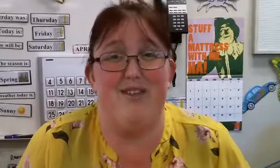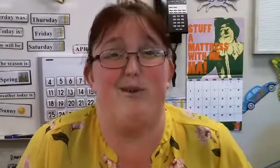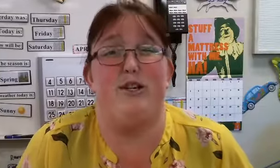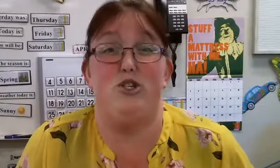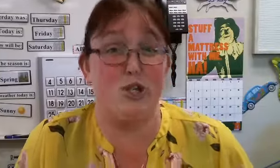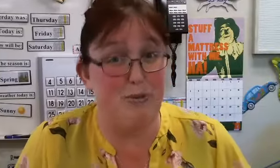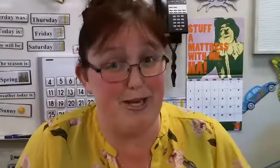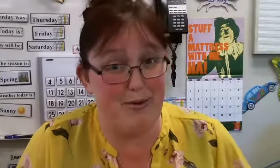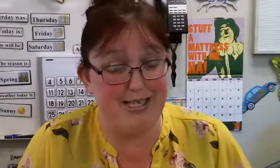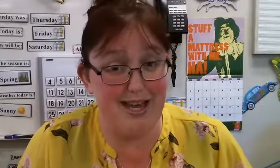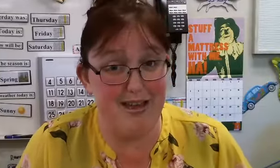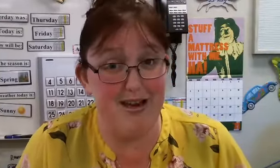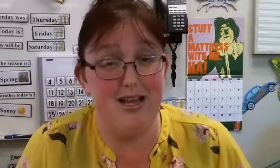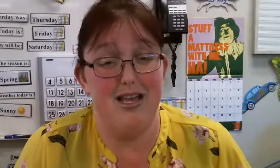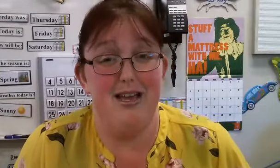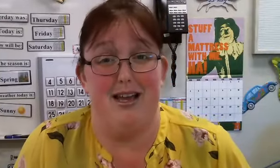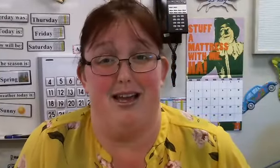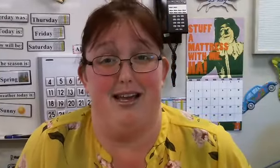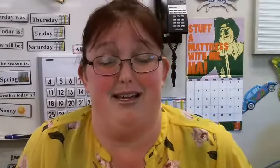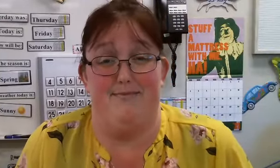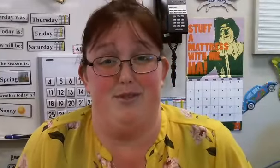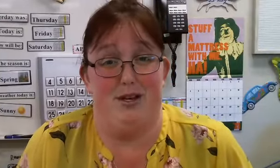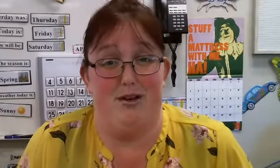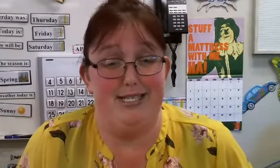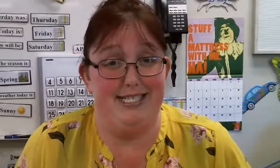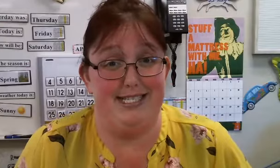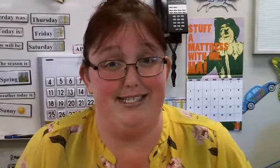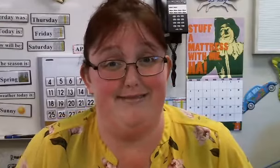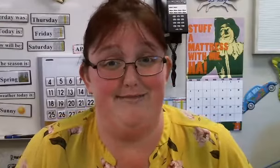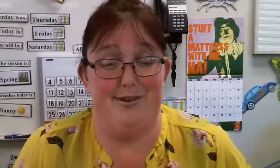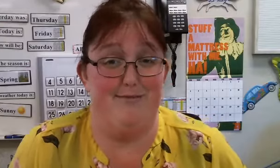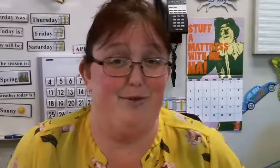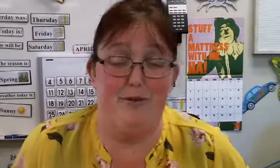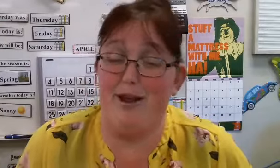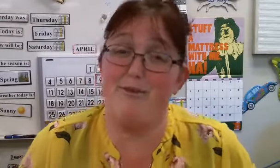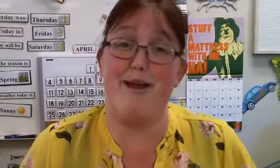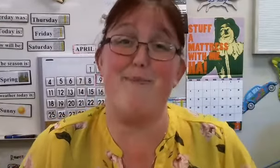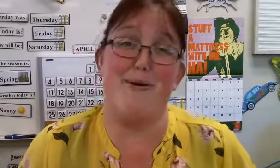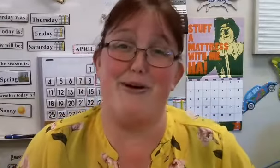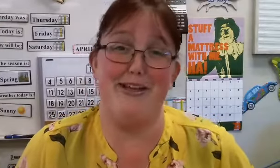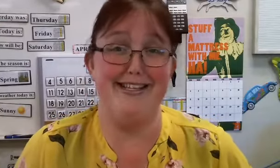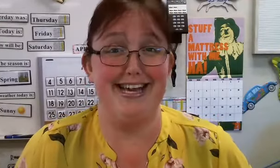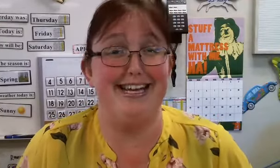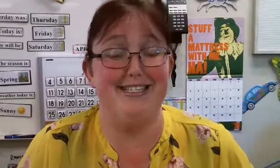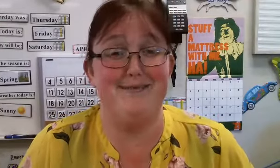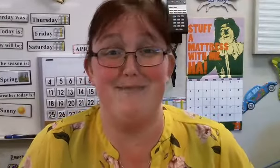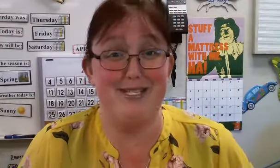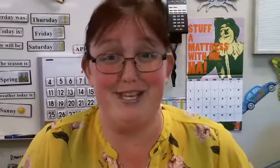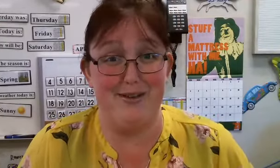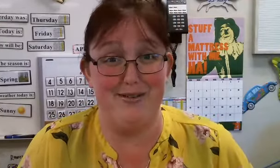feel like we should be doing together. Um, you know, it's, we're moving right through April and I just miss you.